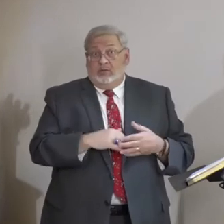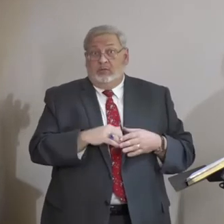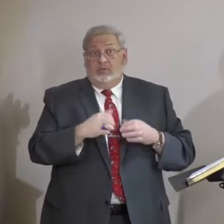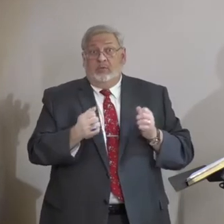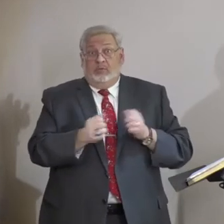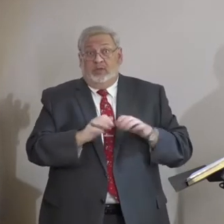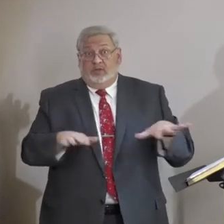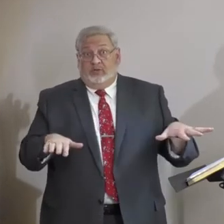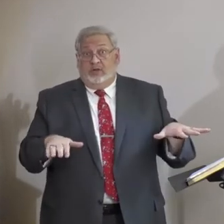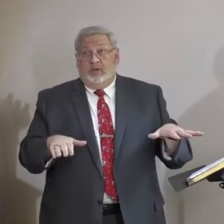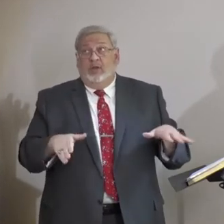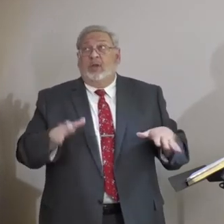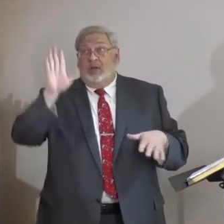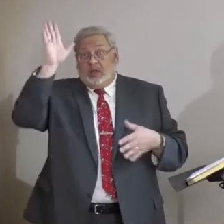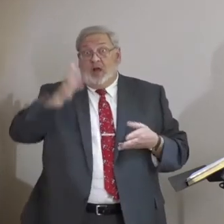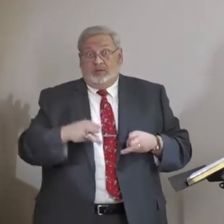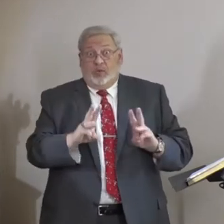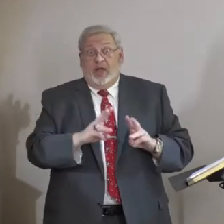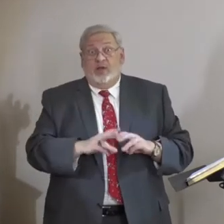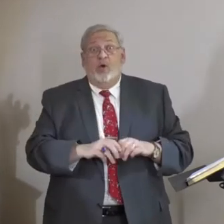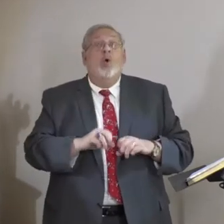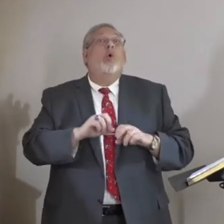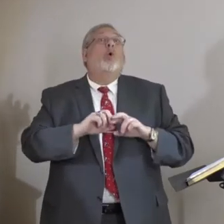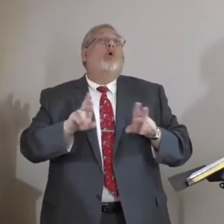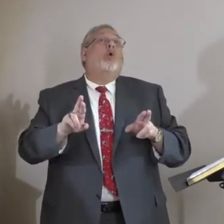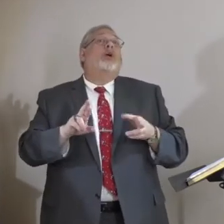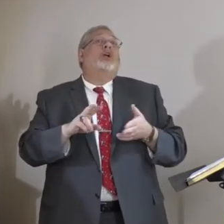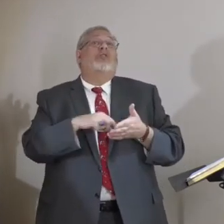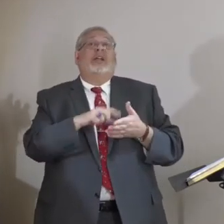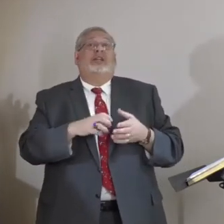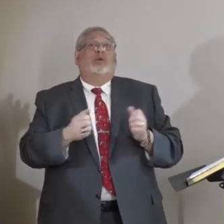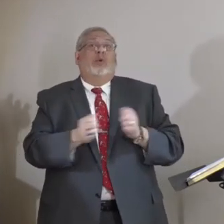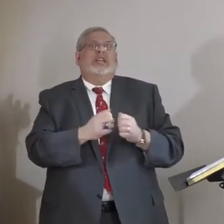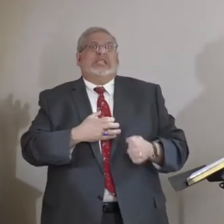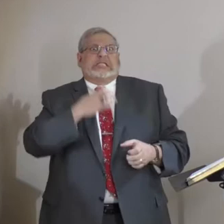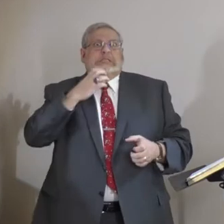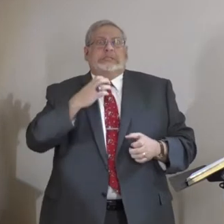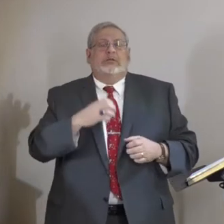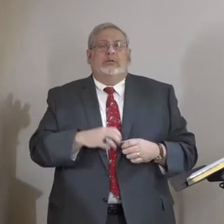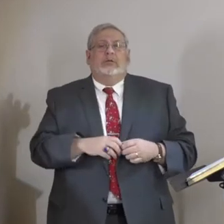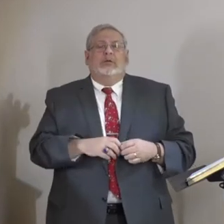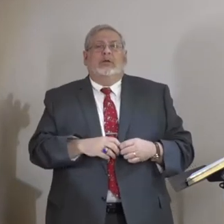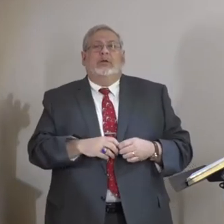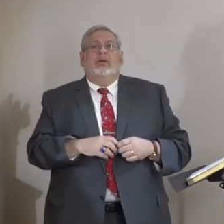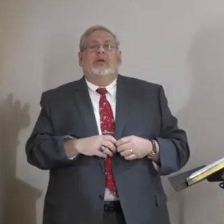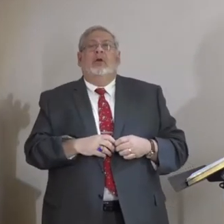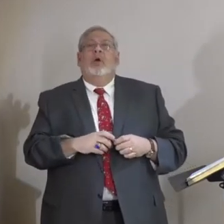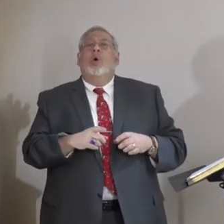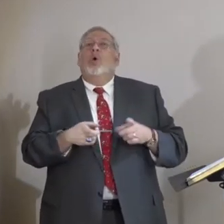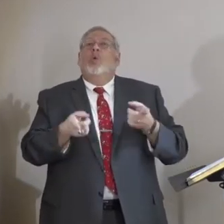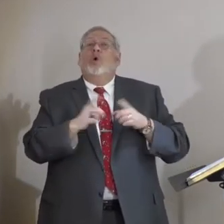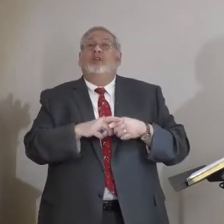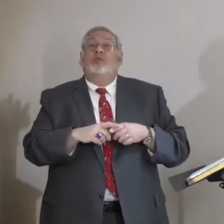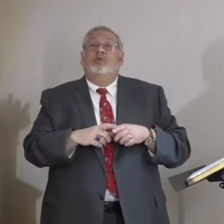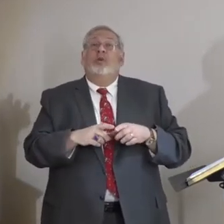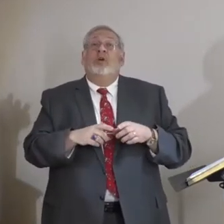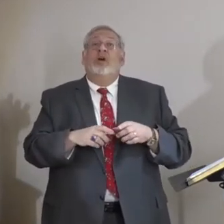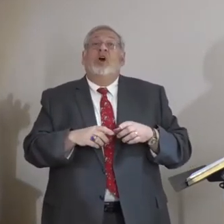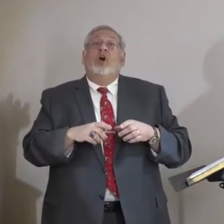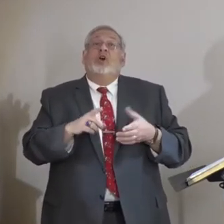kids according to God's word? Or are you correcting them in anger? When you are correcting your children in anger,